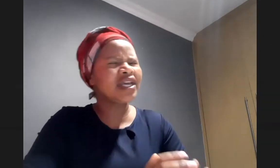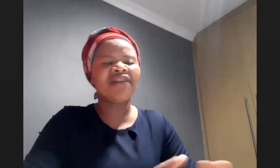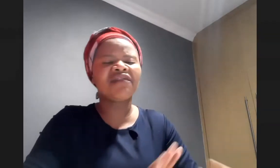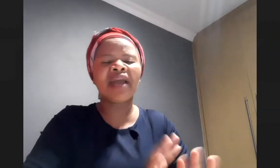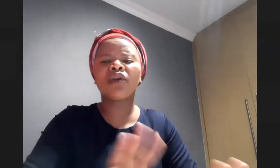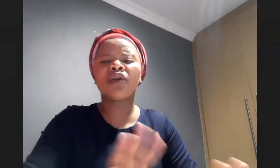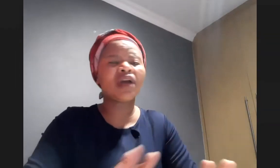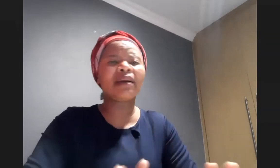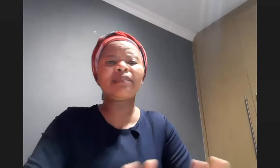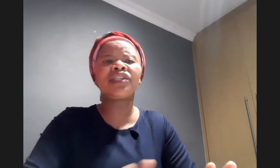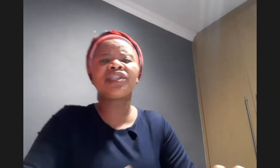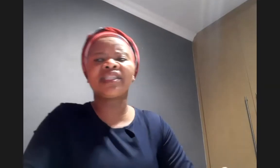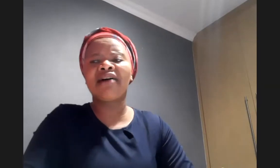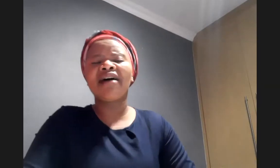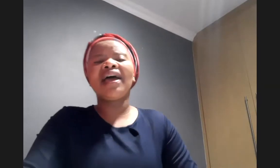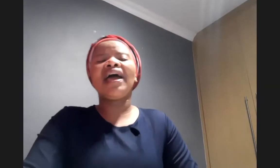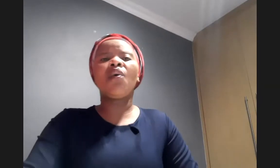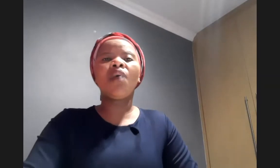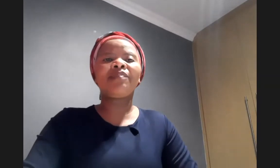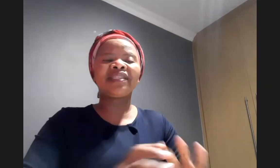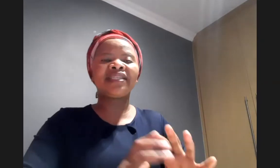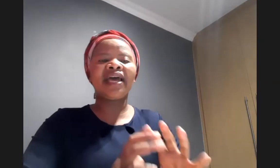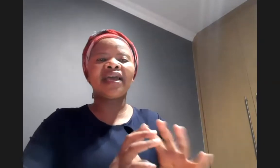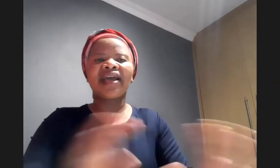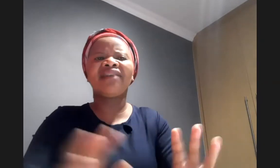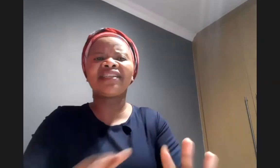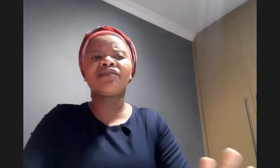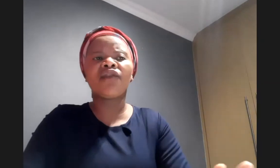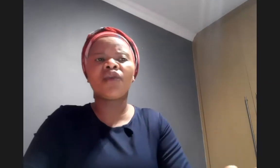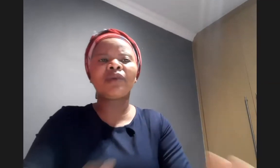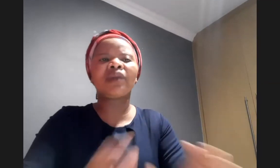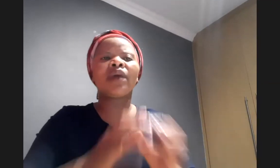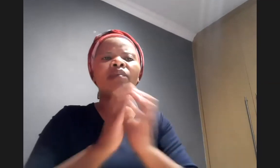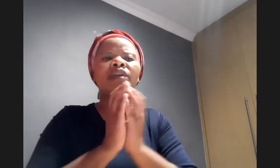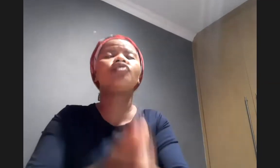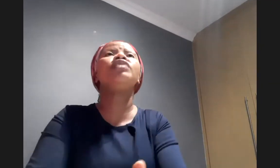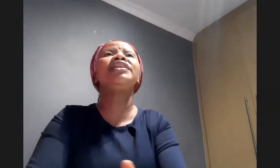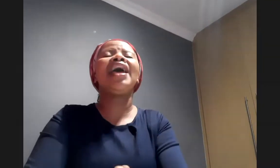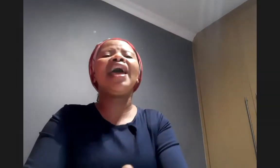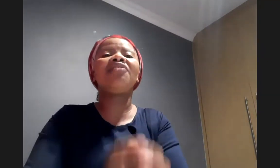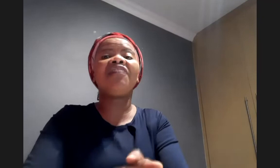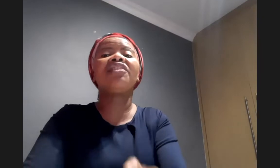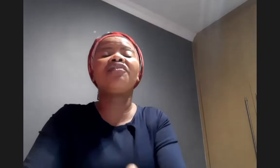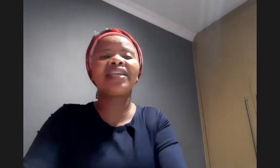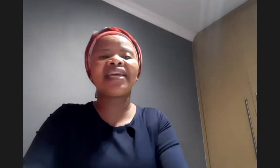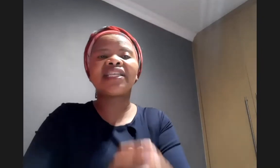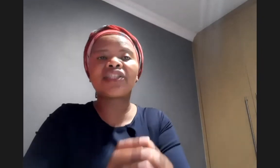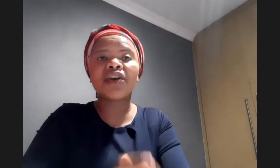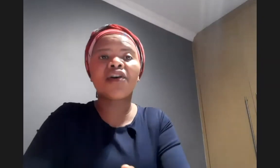and faithfully i'm not talking about politicians now who are busy uh canvassing for votes but when we truly and faithfully serve